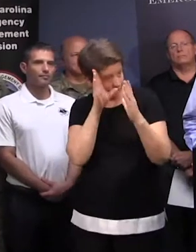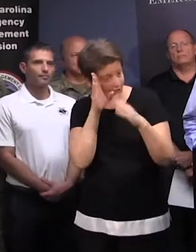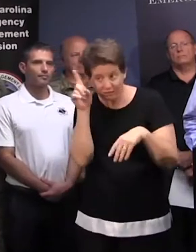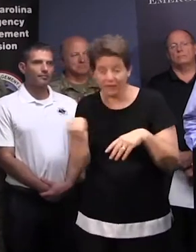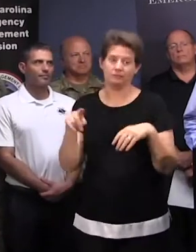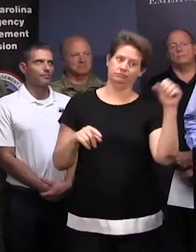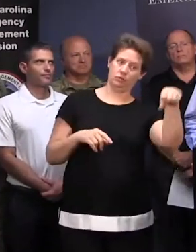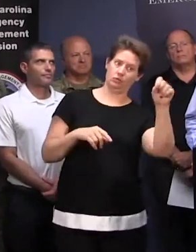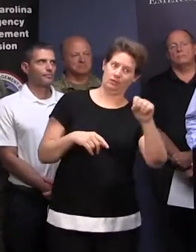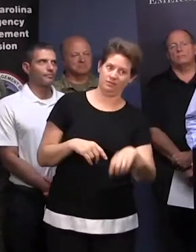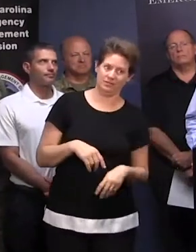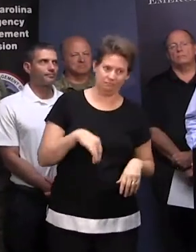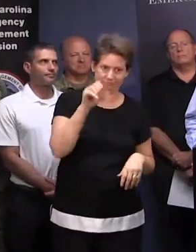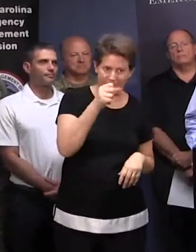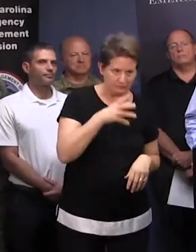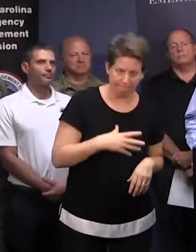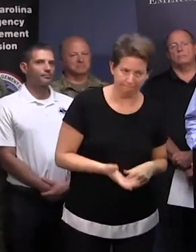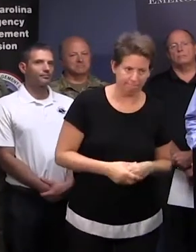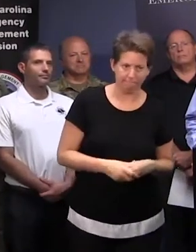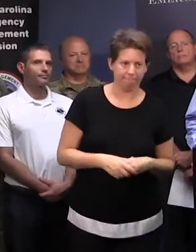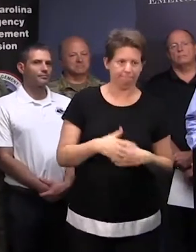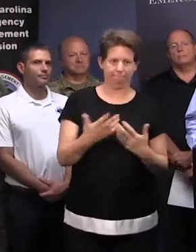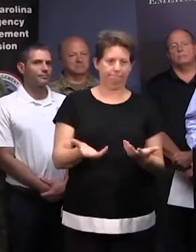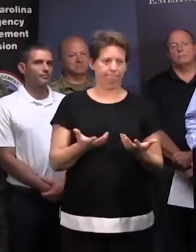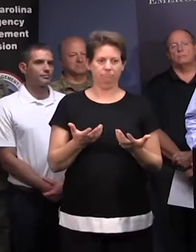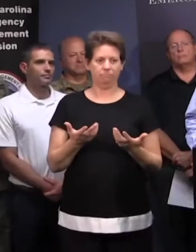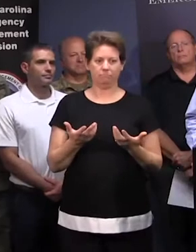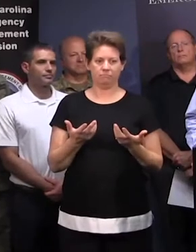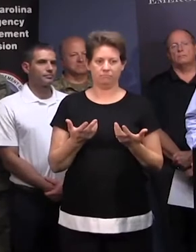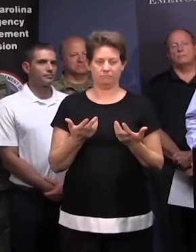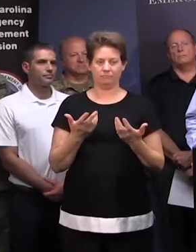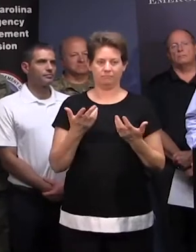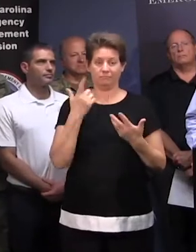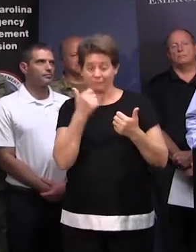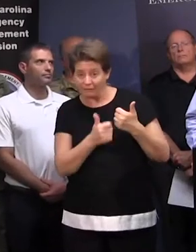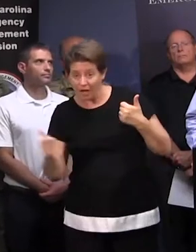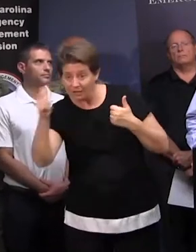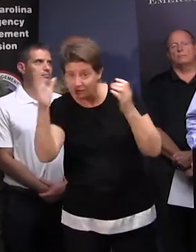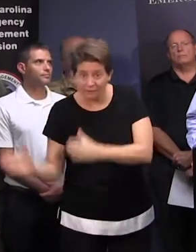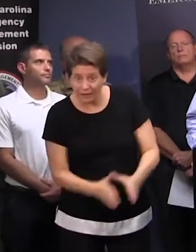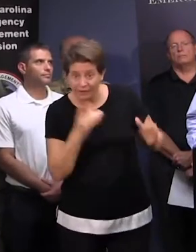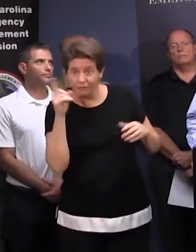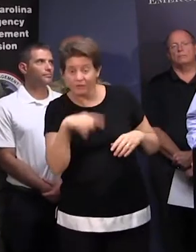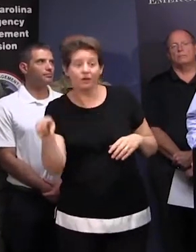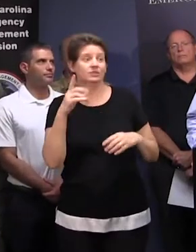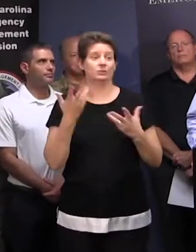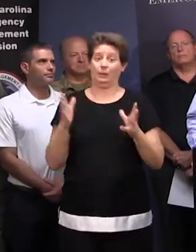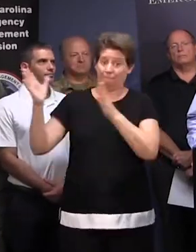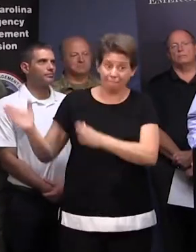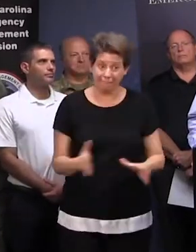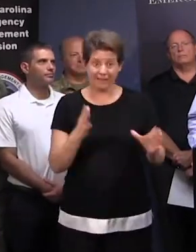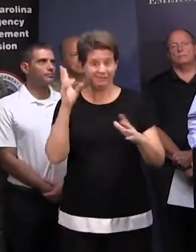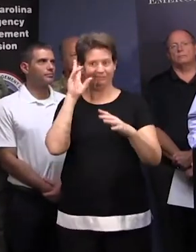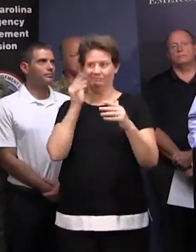to those? Yes, ma'am. How, I mean, how much are you guys, how far out in advance are you guys planning for those? We plan out as far as